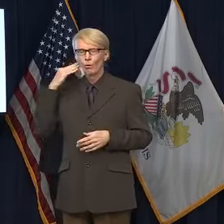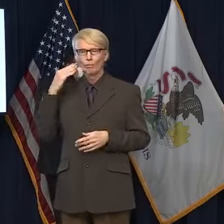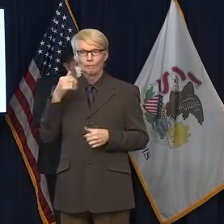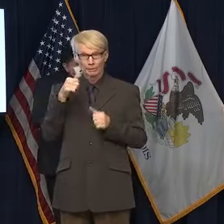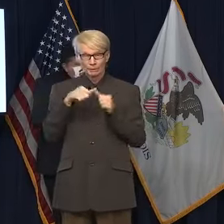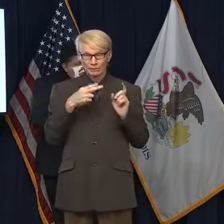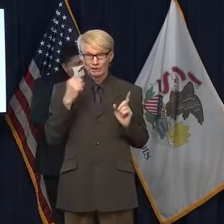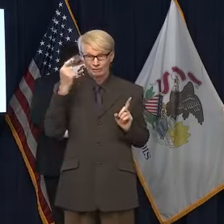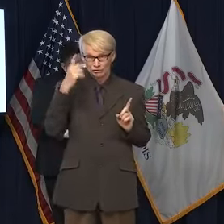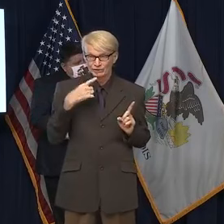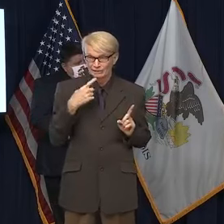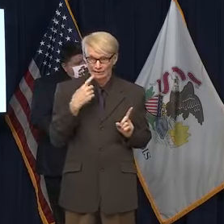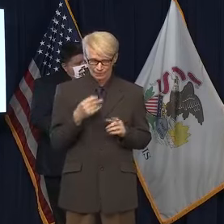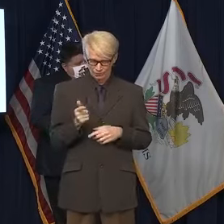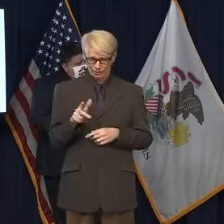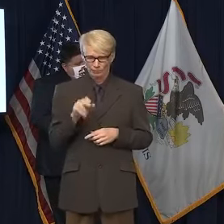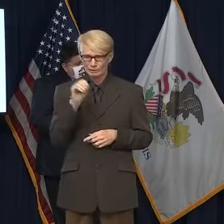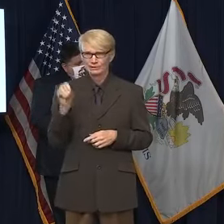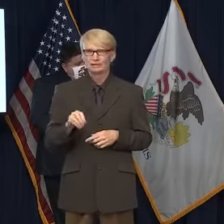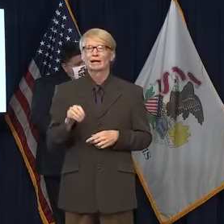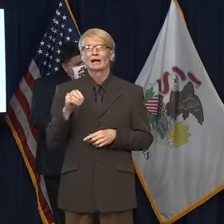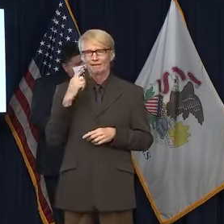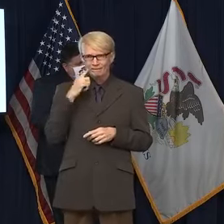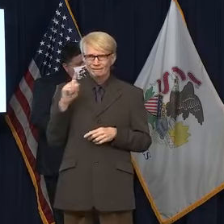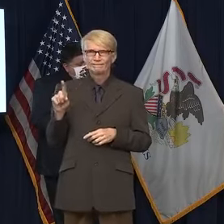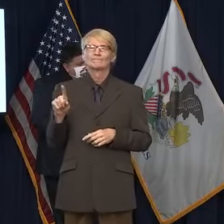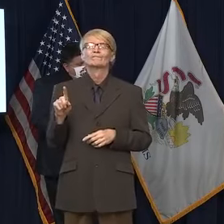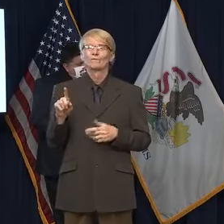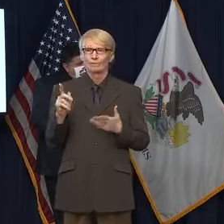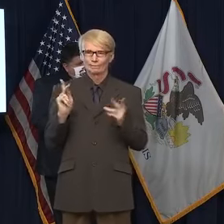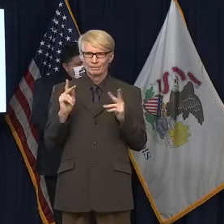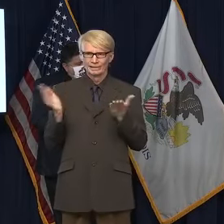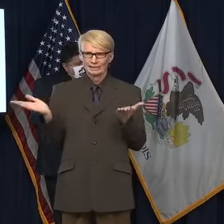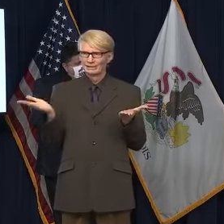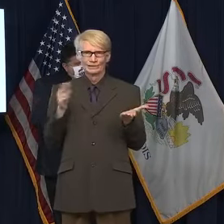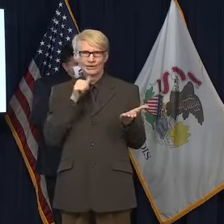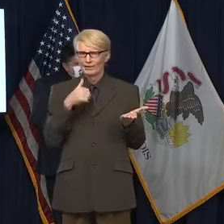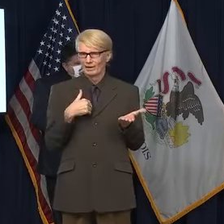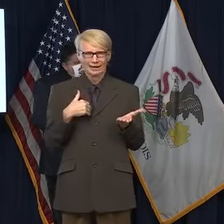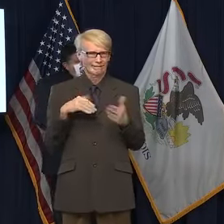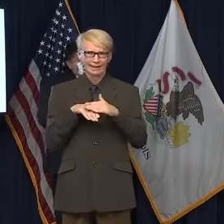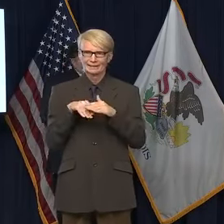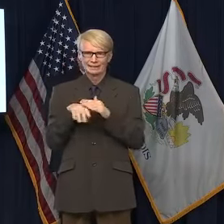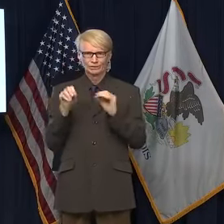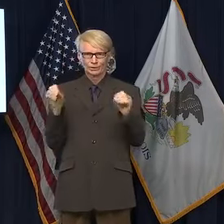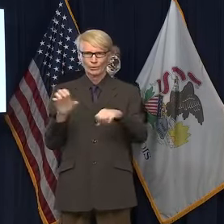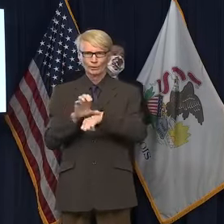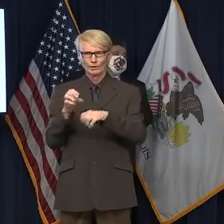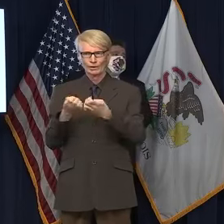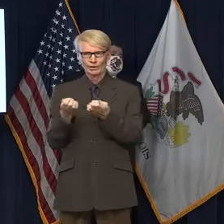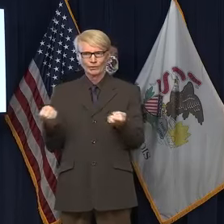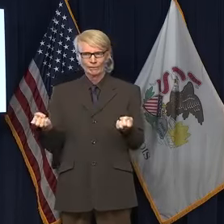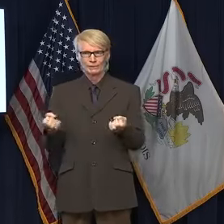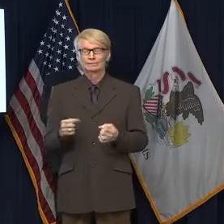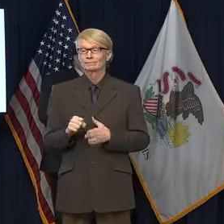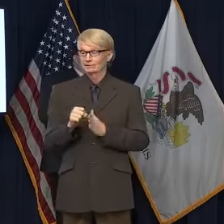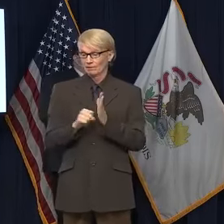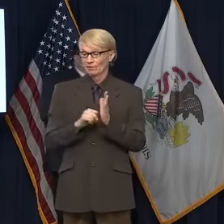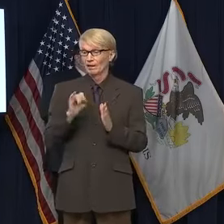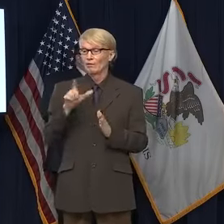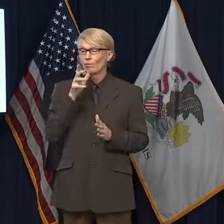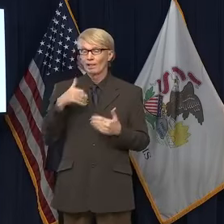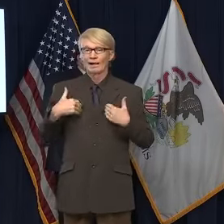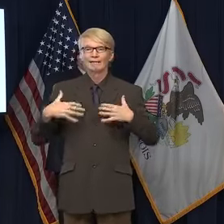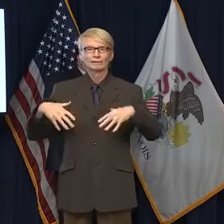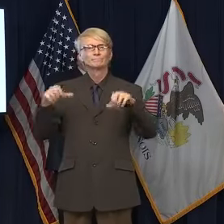households do not have access to a laptop or desktop computer in Illinois. The State of Illinois will host community distribution events